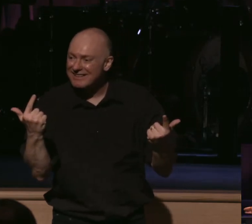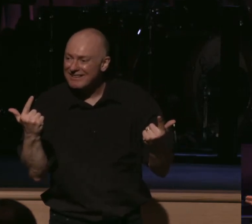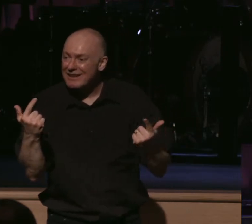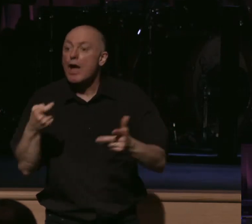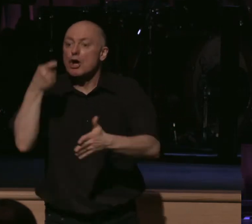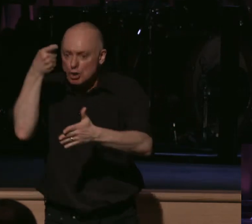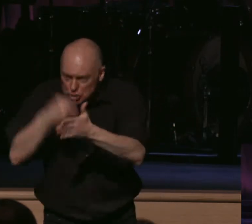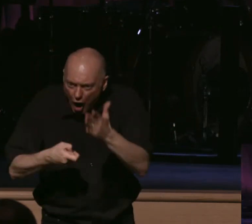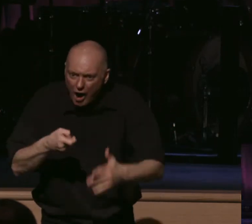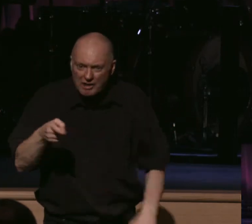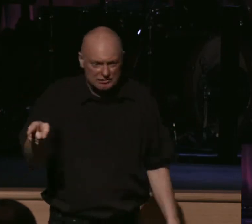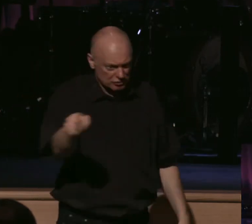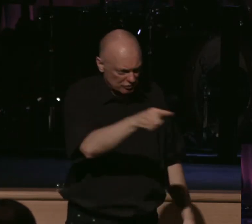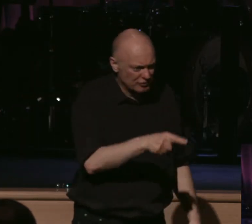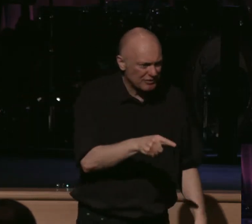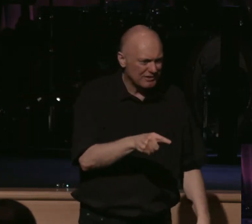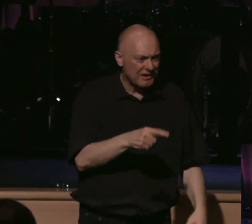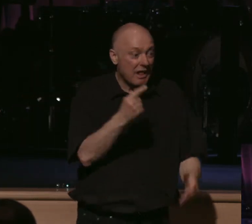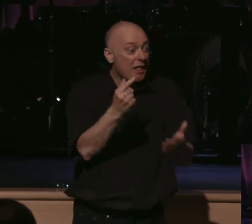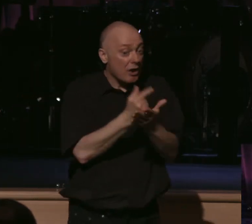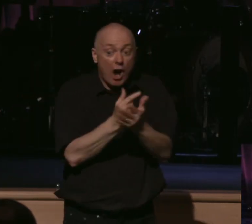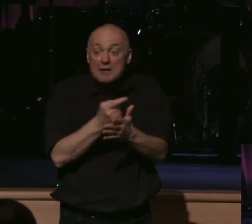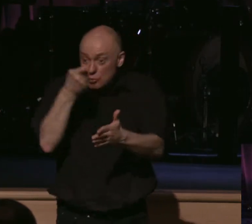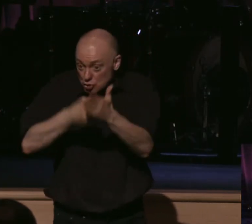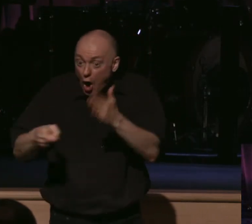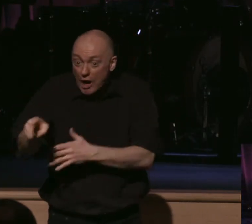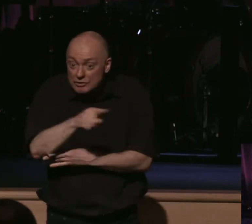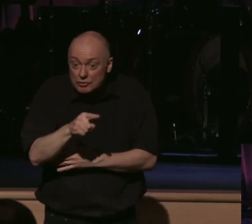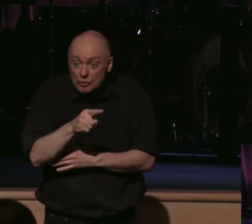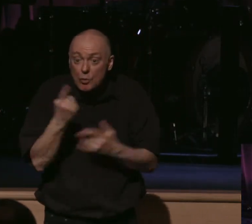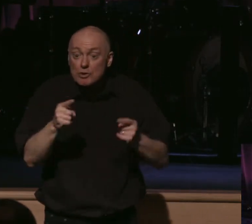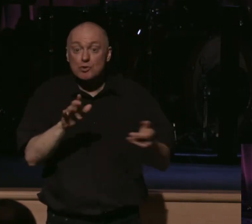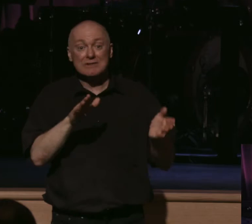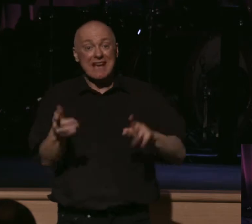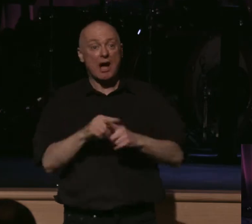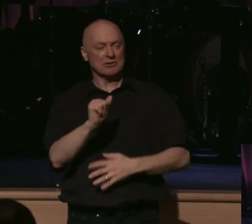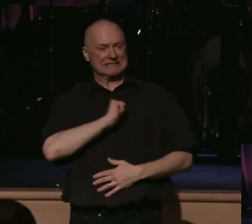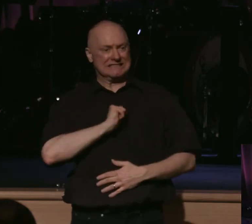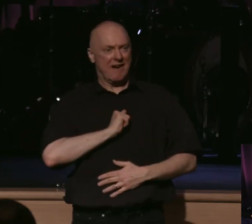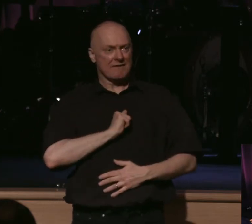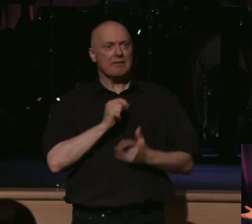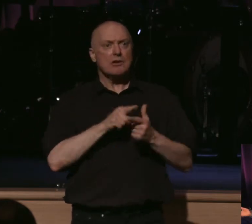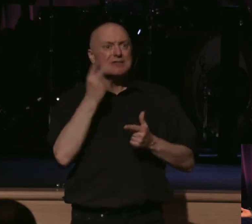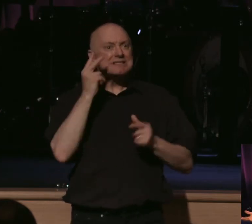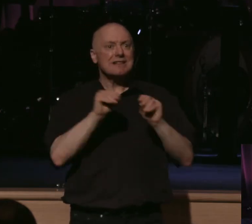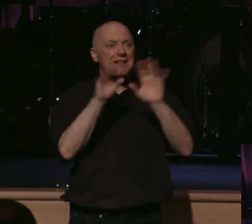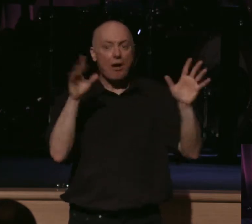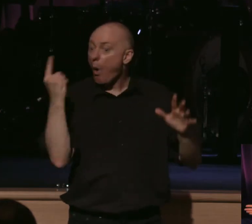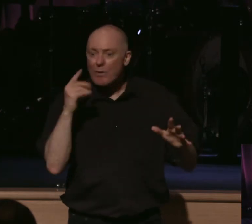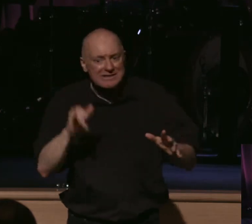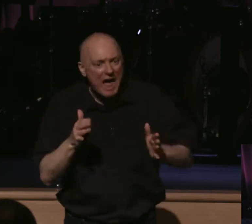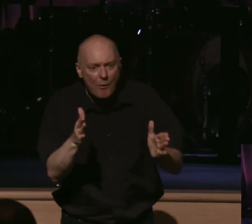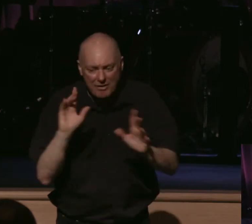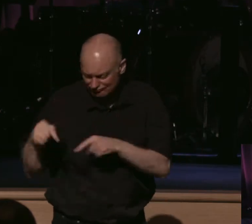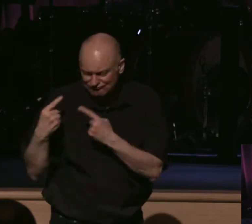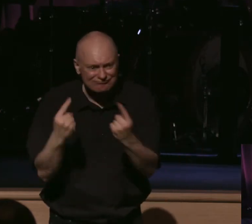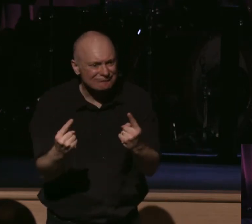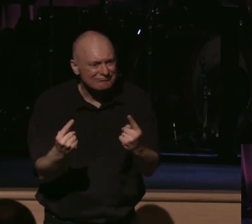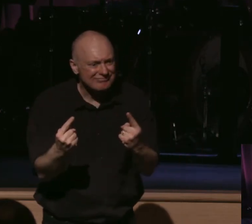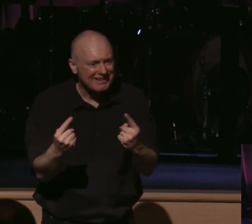cost of self is so, so important. The gospel comes at a cost. And when we die to self and we start to see the life, it's just the way it goes. It's always been that way. And